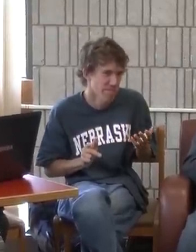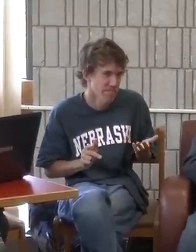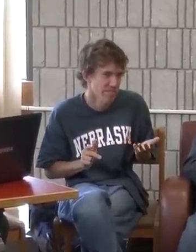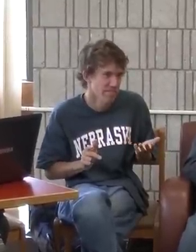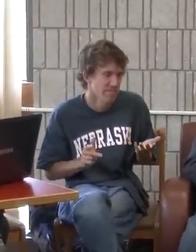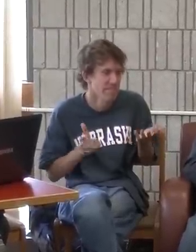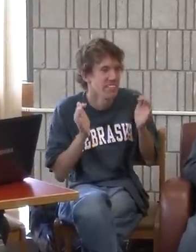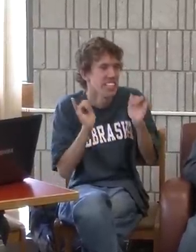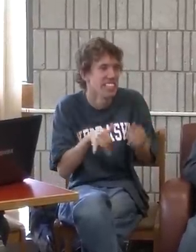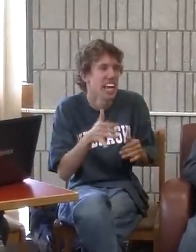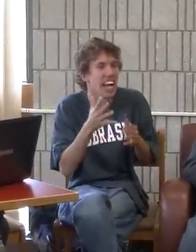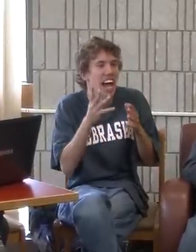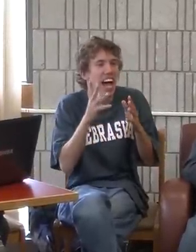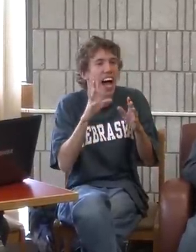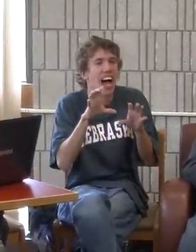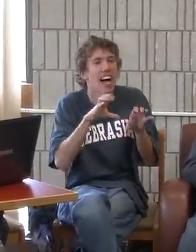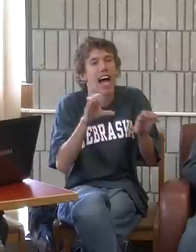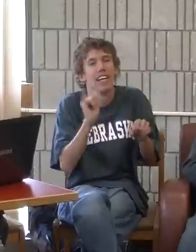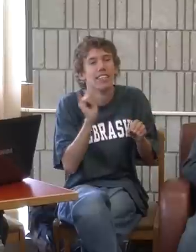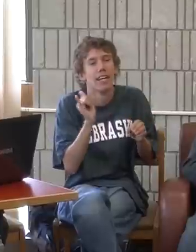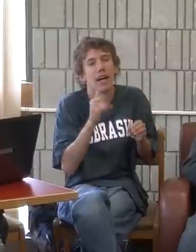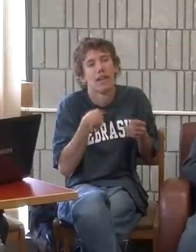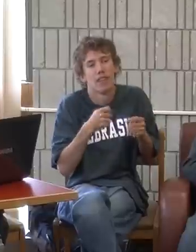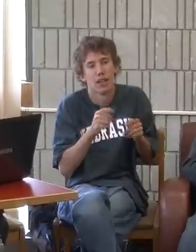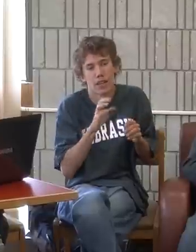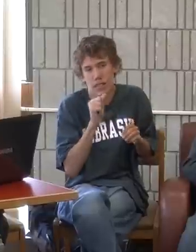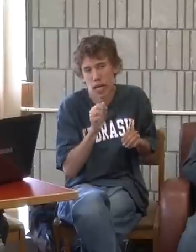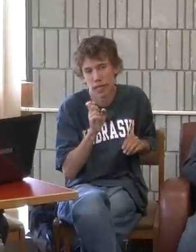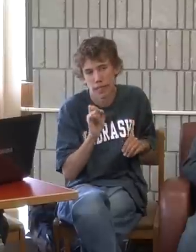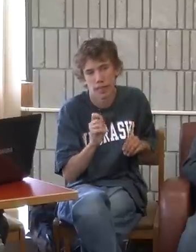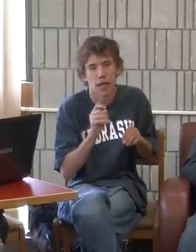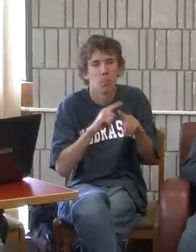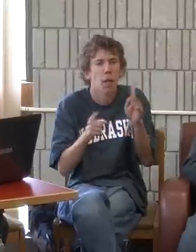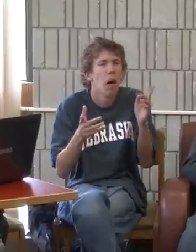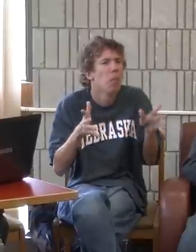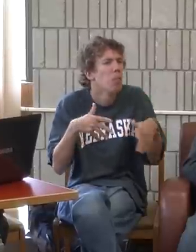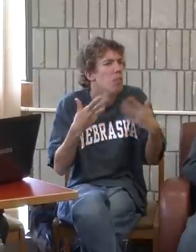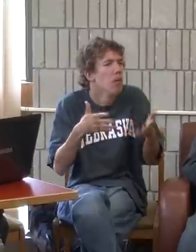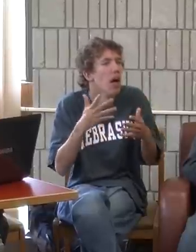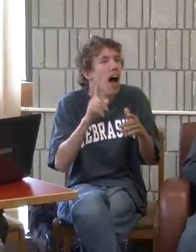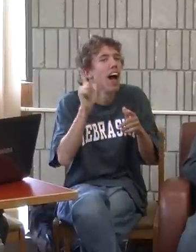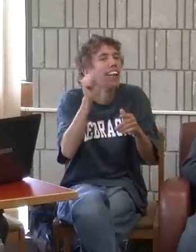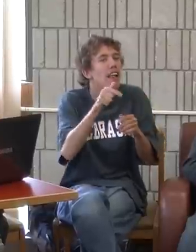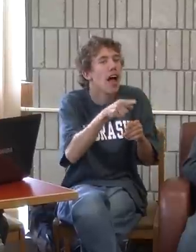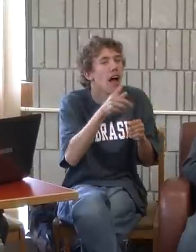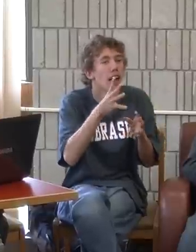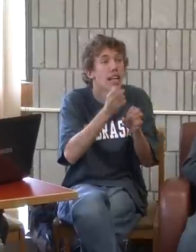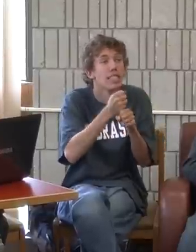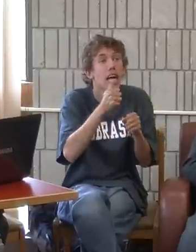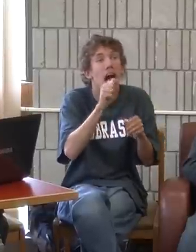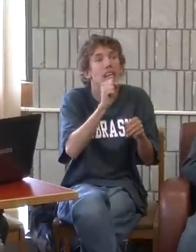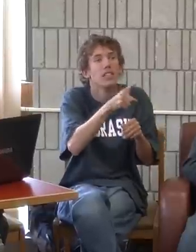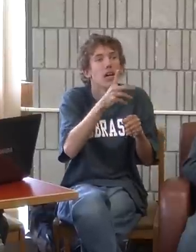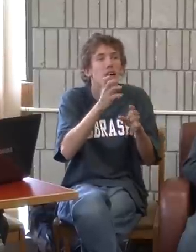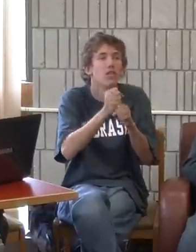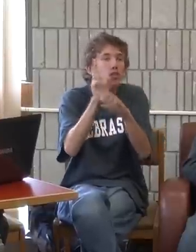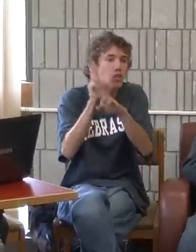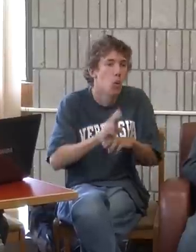deaf. And the teacher acted like I didn't exist. And later on,